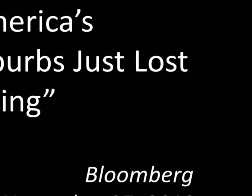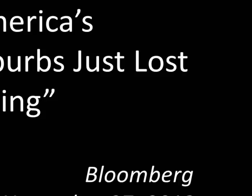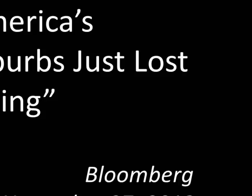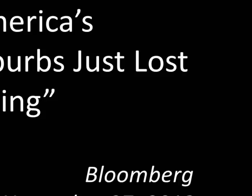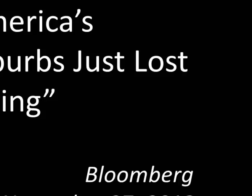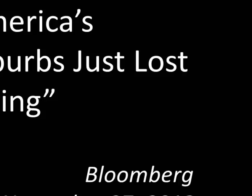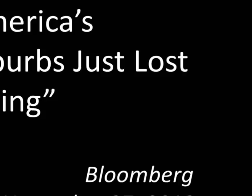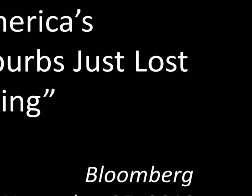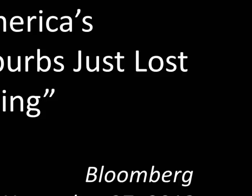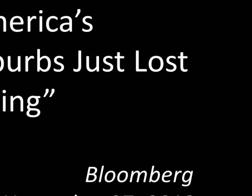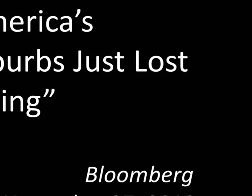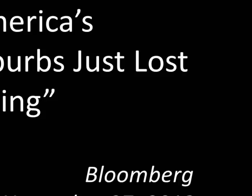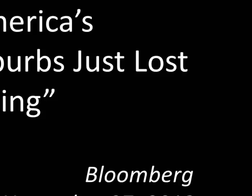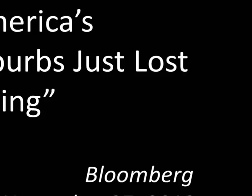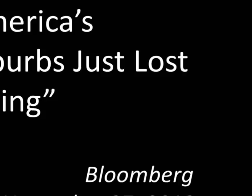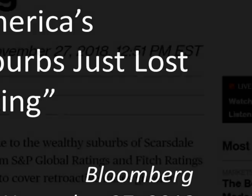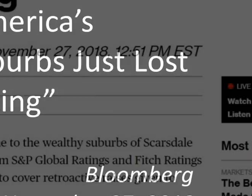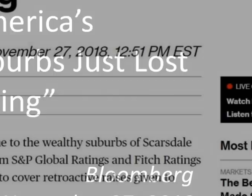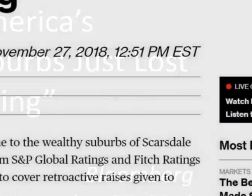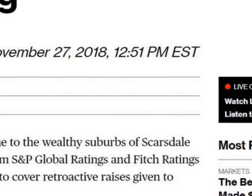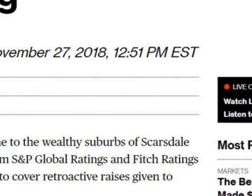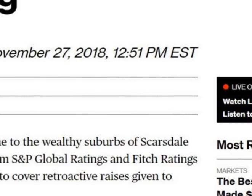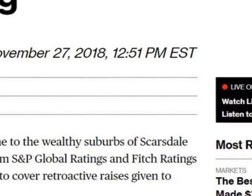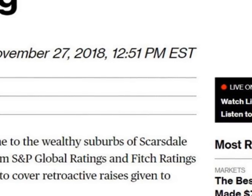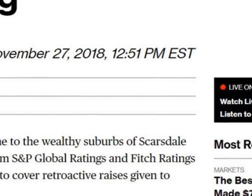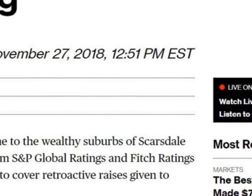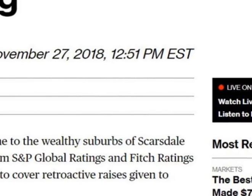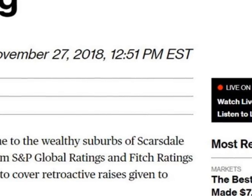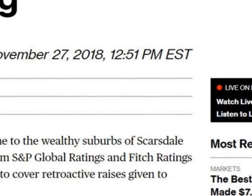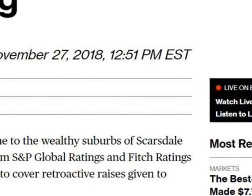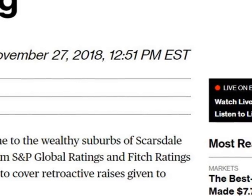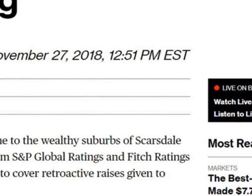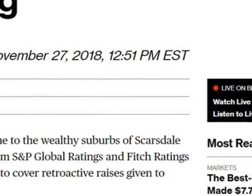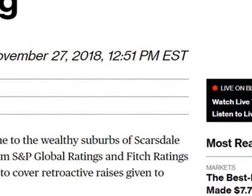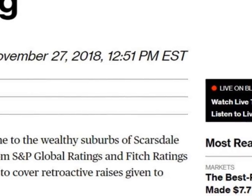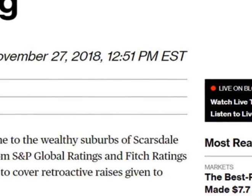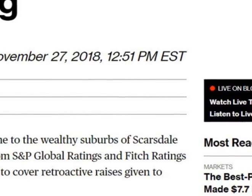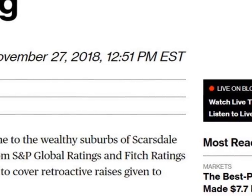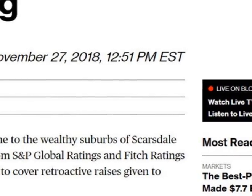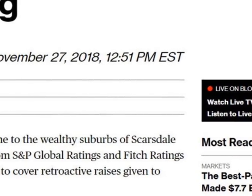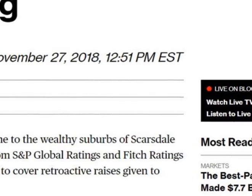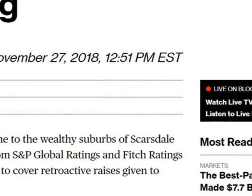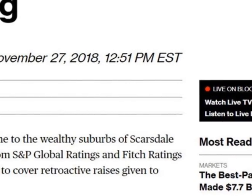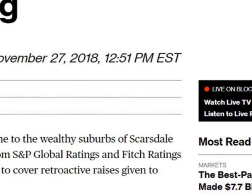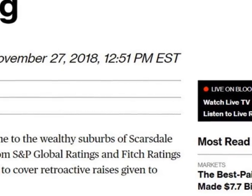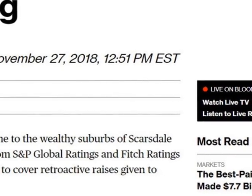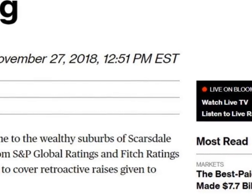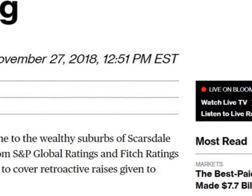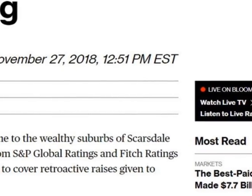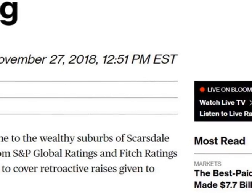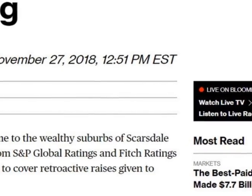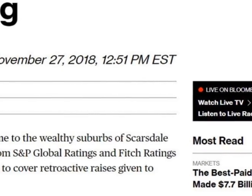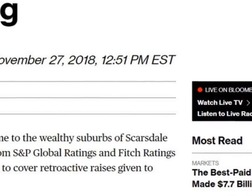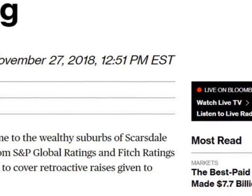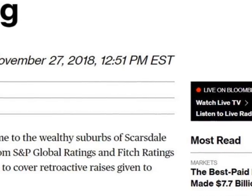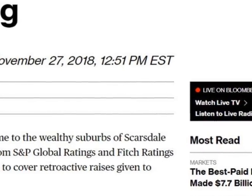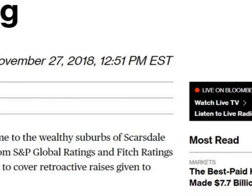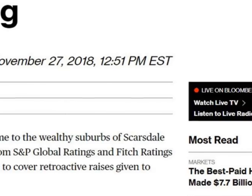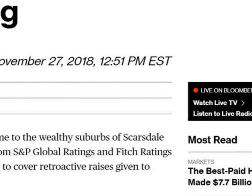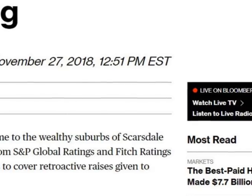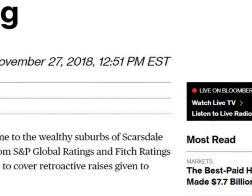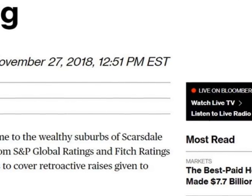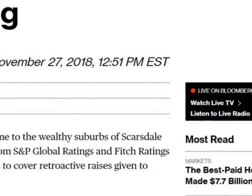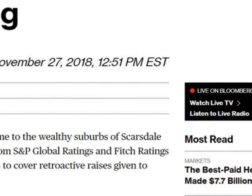This article is about Westchester County, New York, a place where the median price of a single